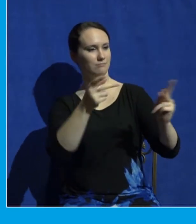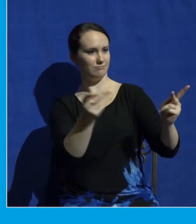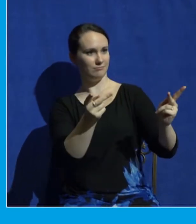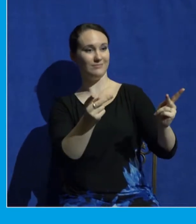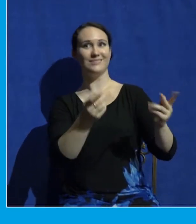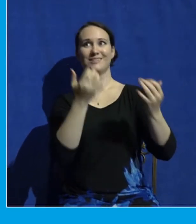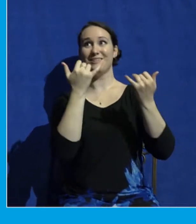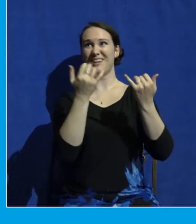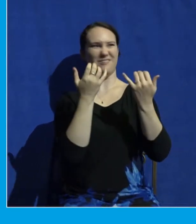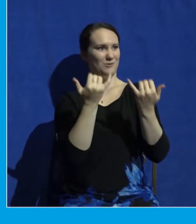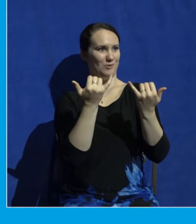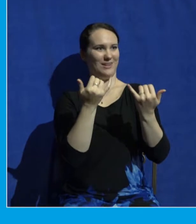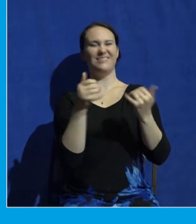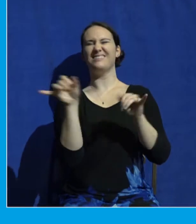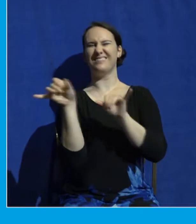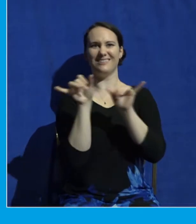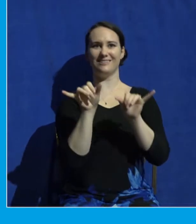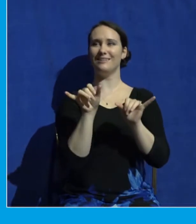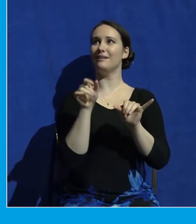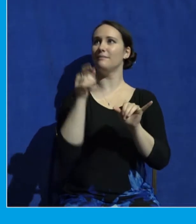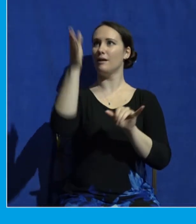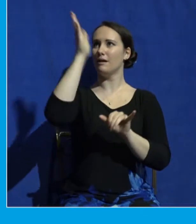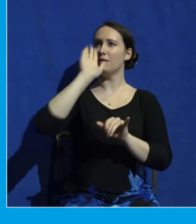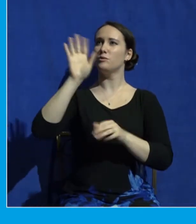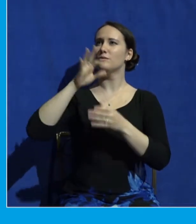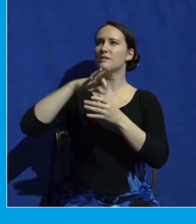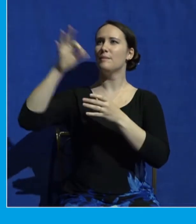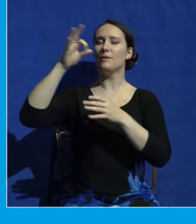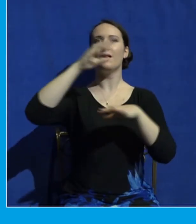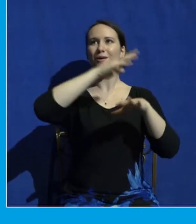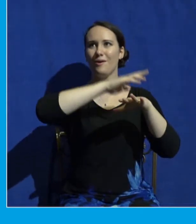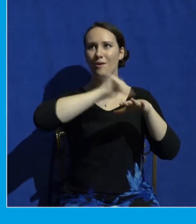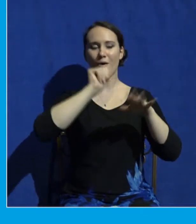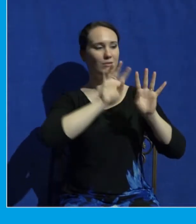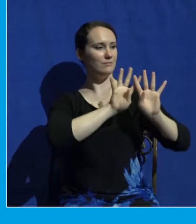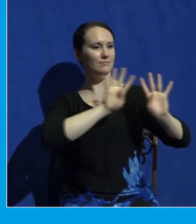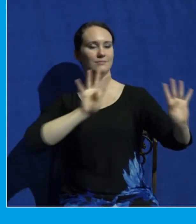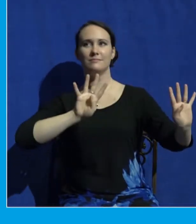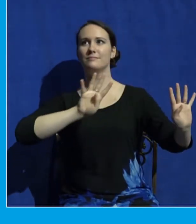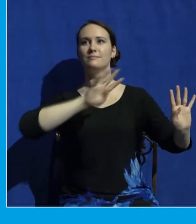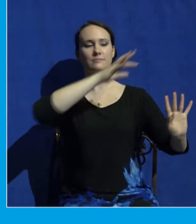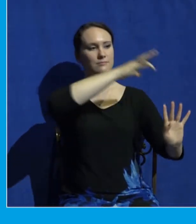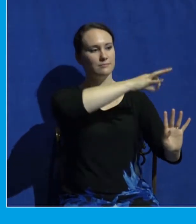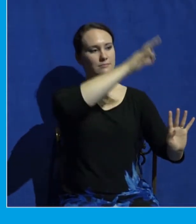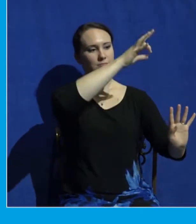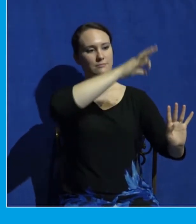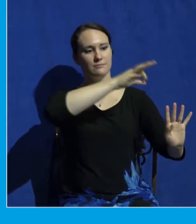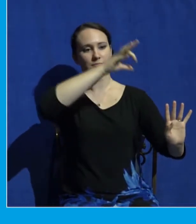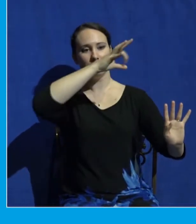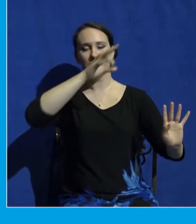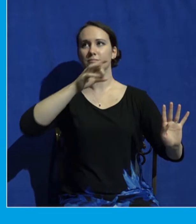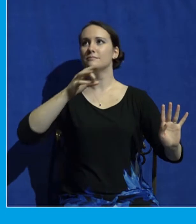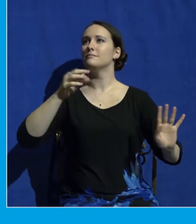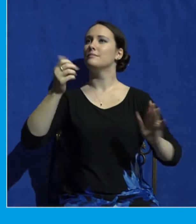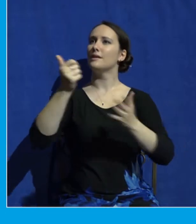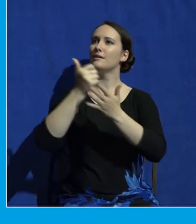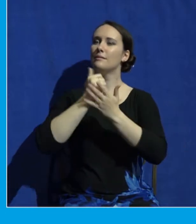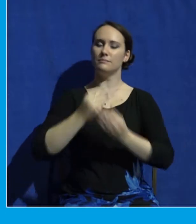who called them into this role would sustain them, would fill them, would strengthen them, would give them